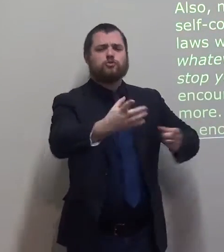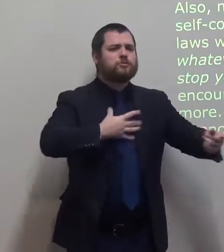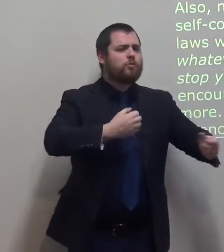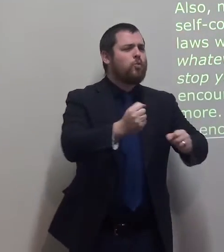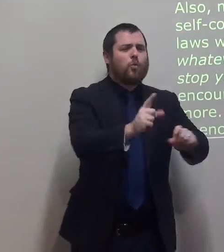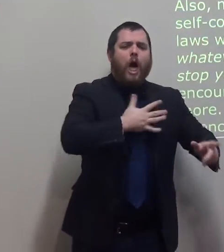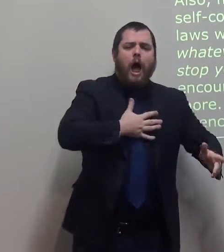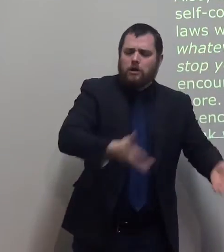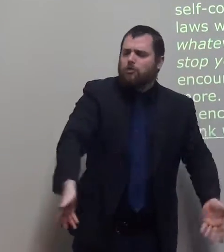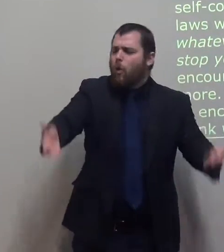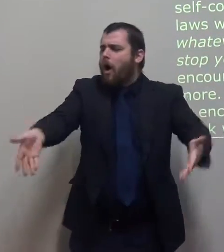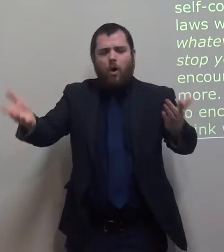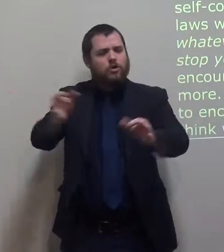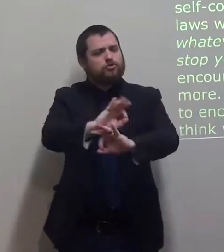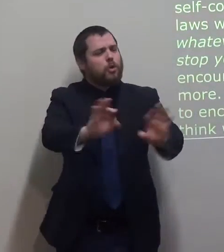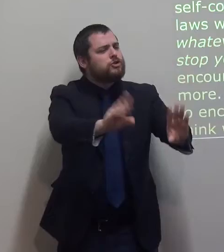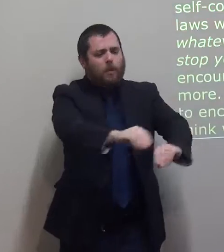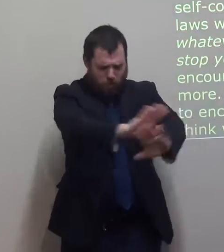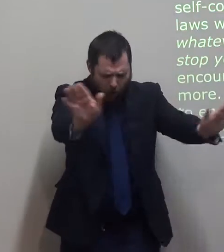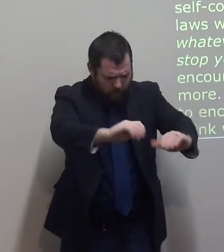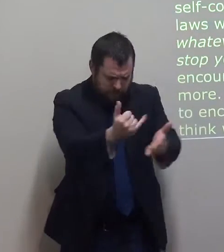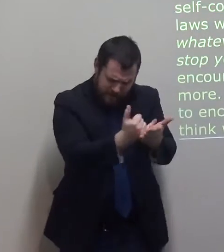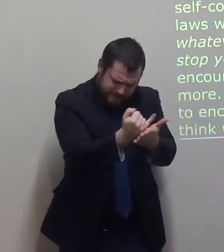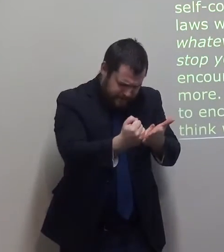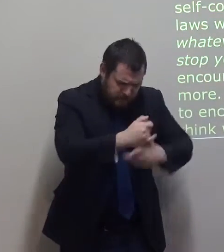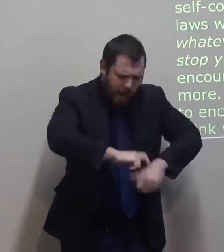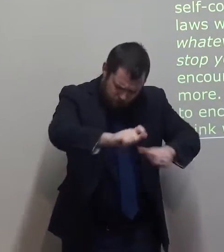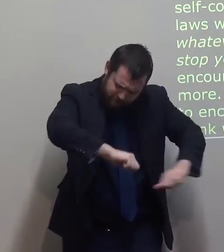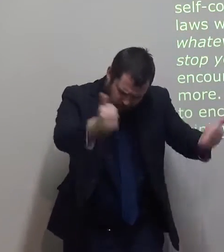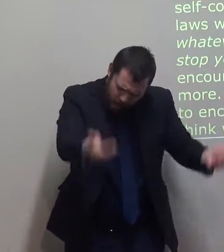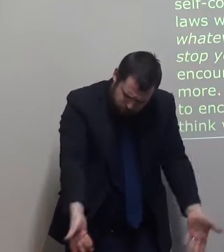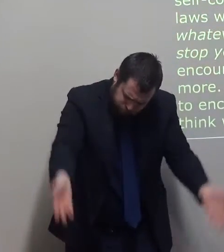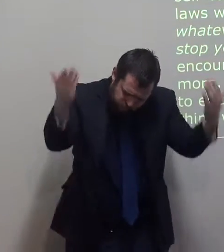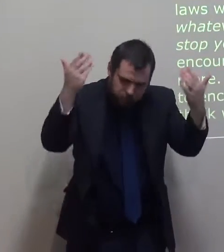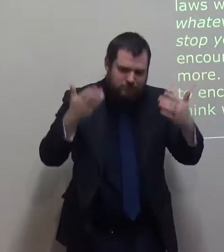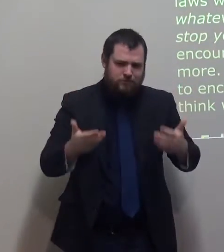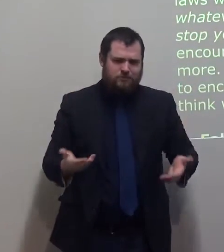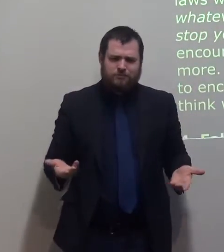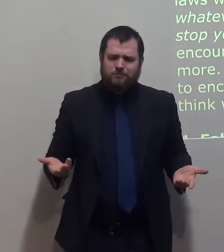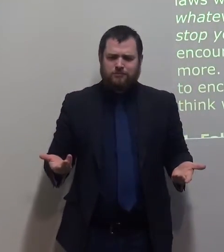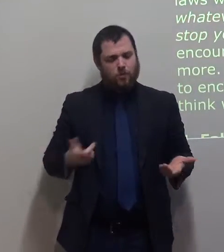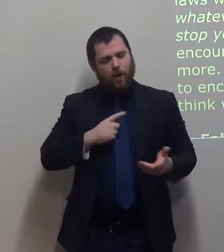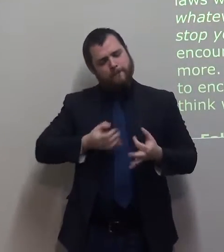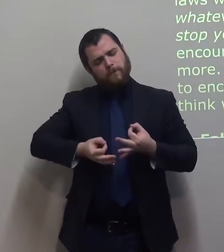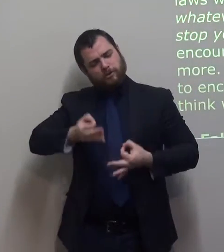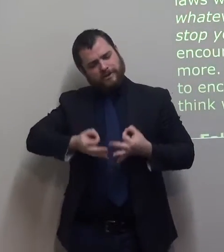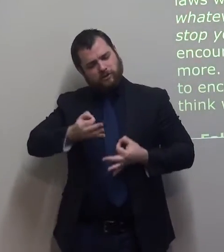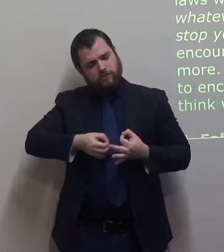No one will stop you. the politicians want to encourage people to say